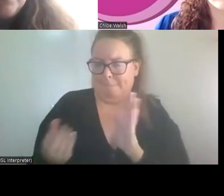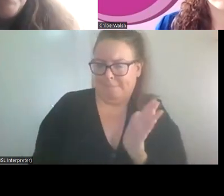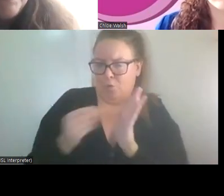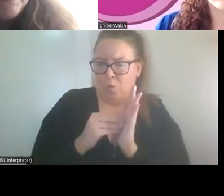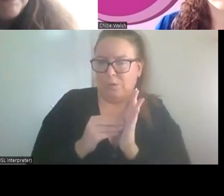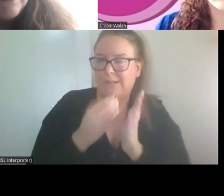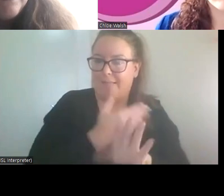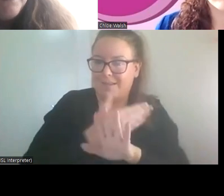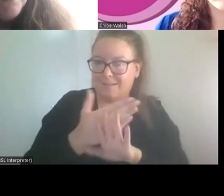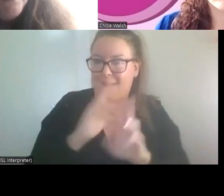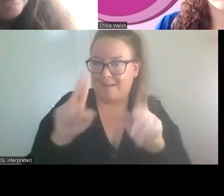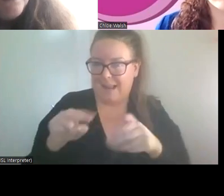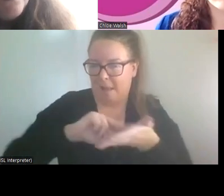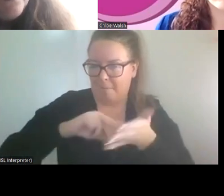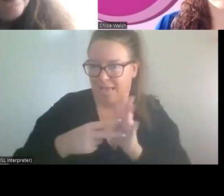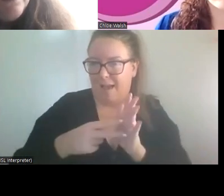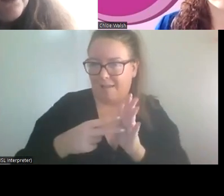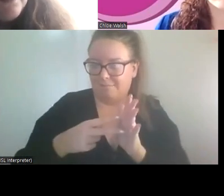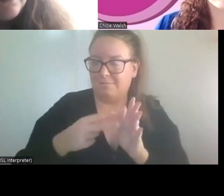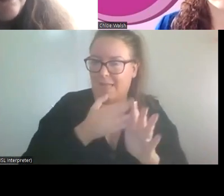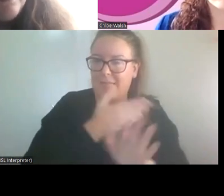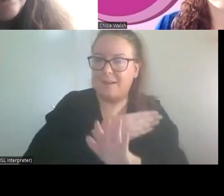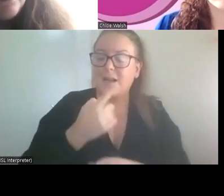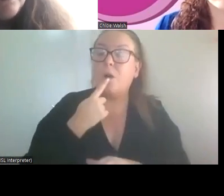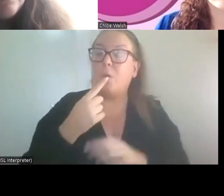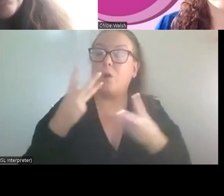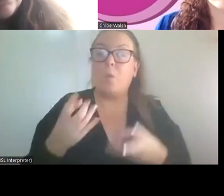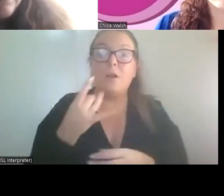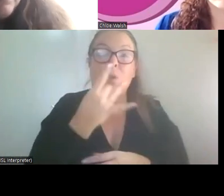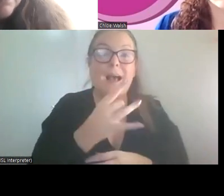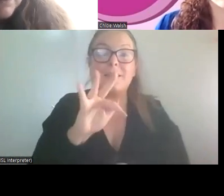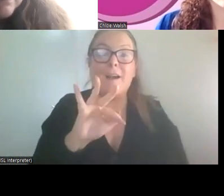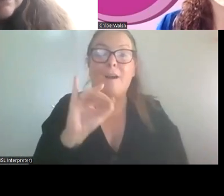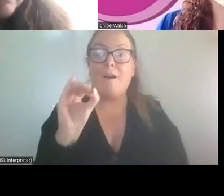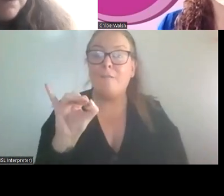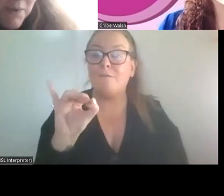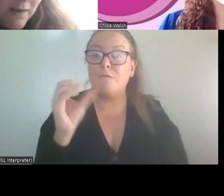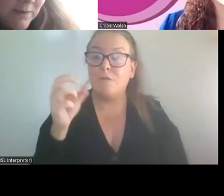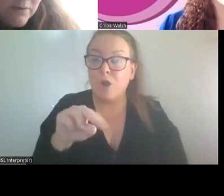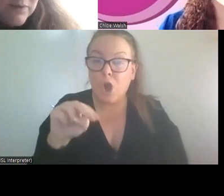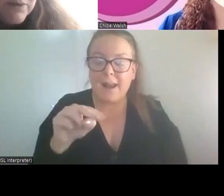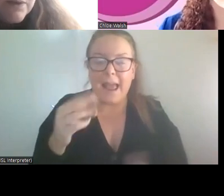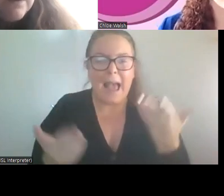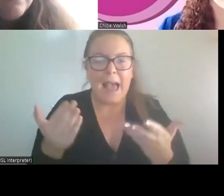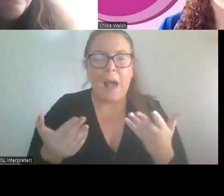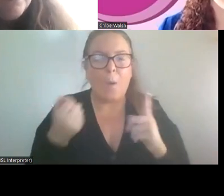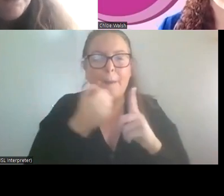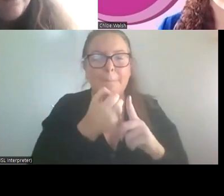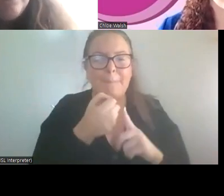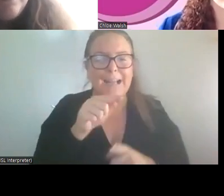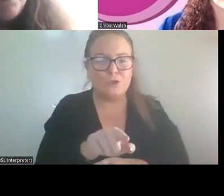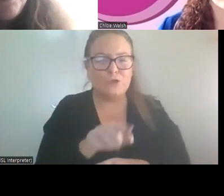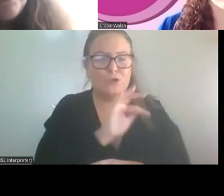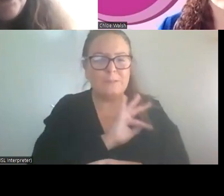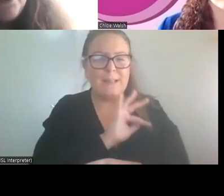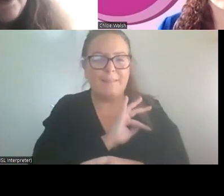plans for it. But I just wanted to ask, firstly, Fionn, his thoughts on how it impacts him as a co-researcher. And then I'll come